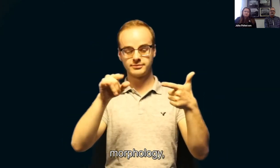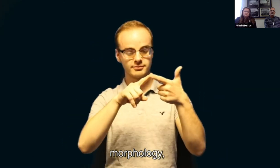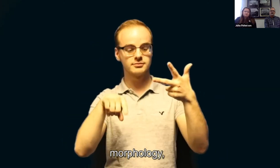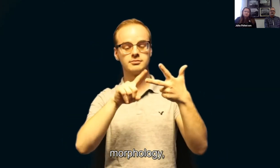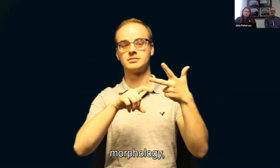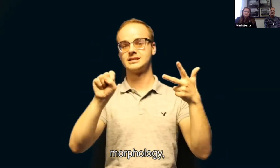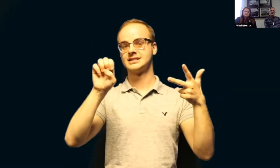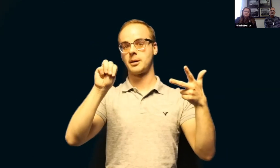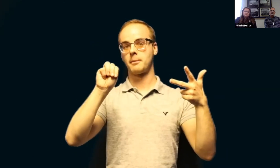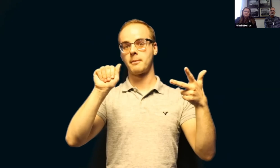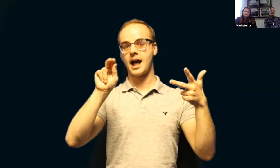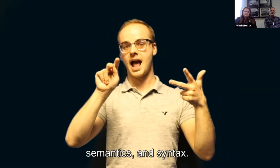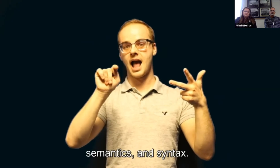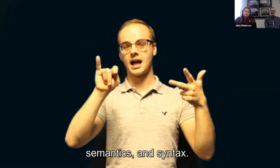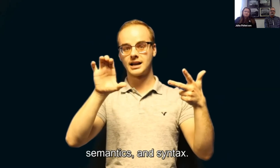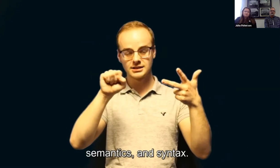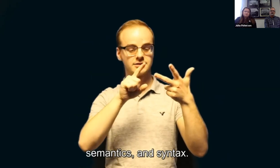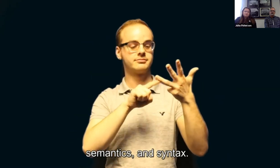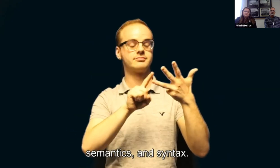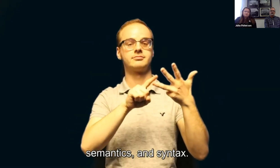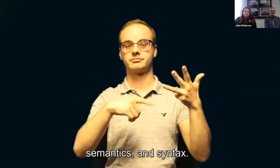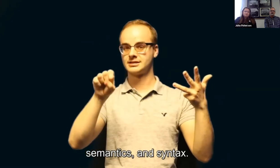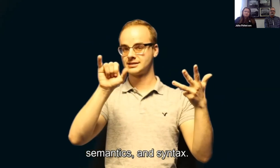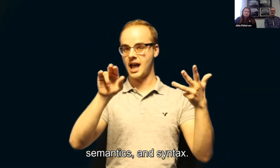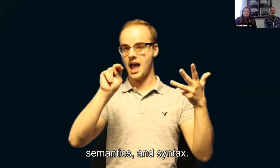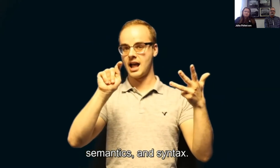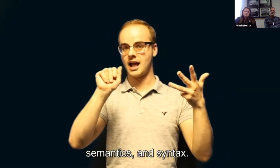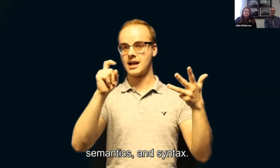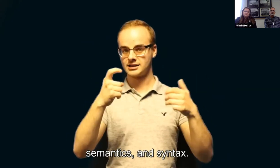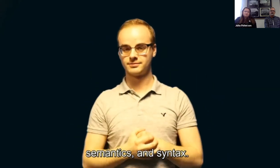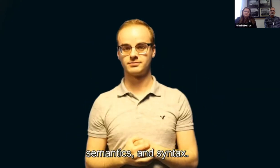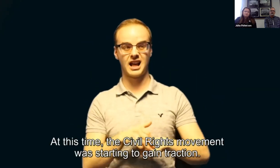morphology, semantics, and syntax.